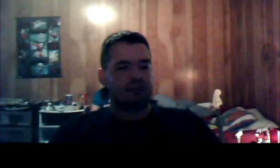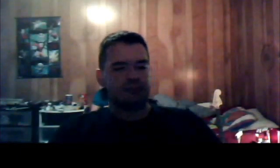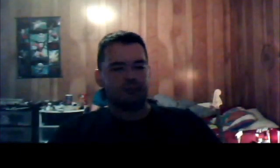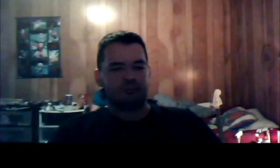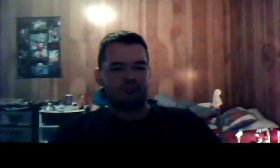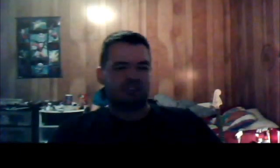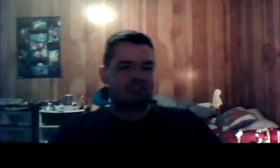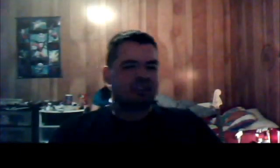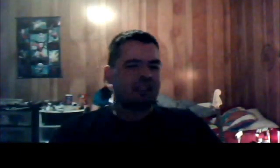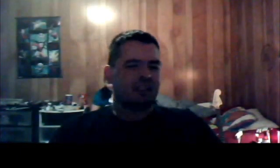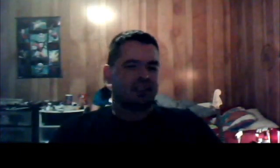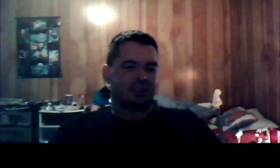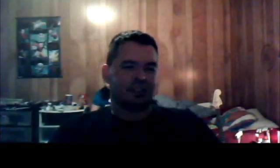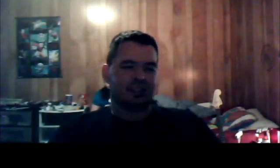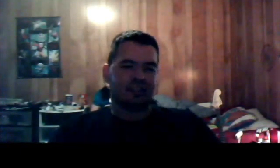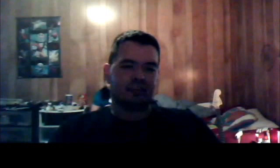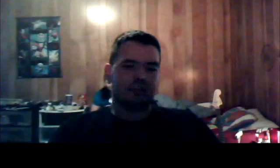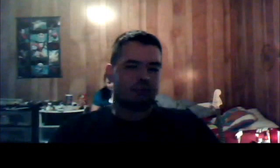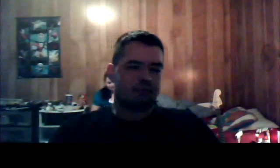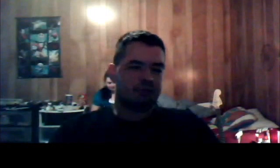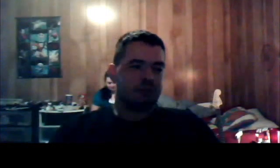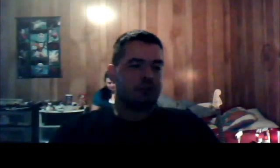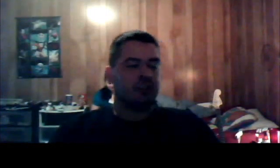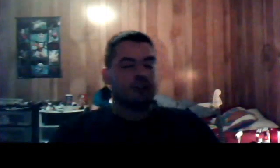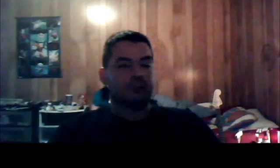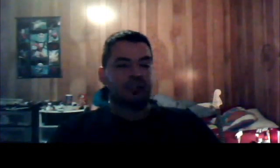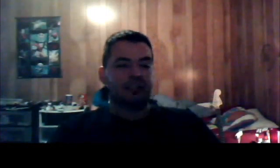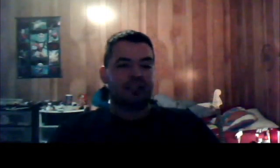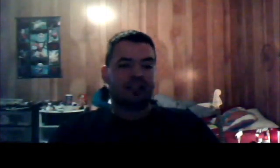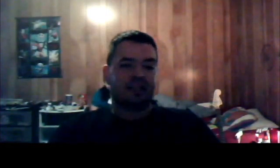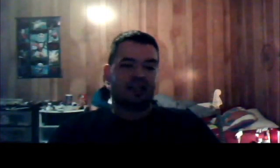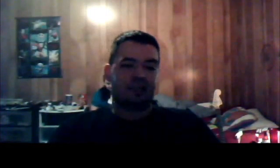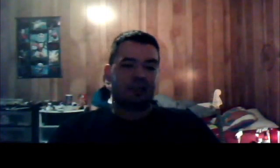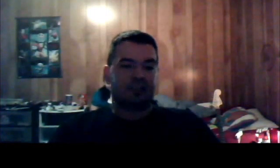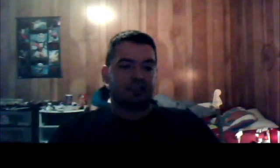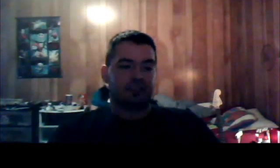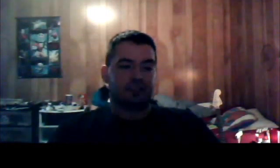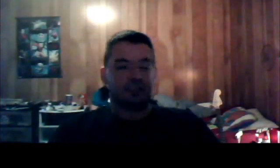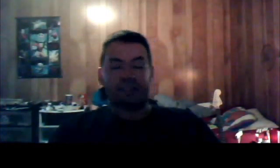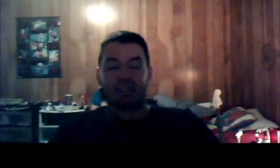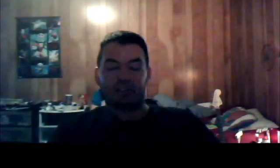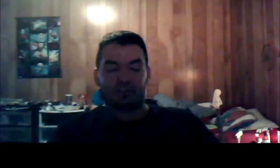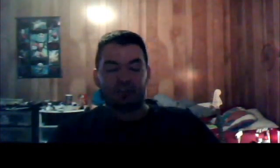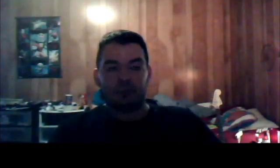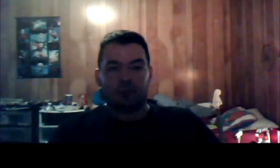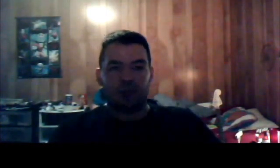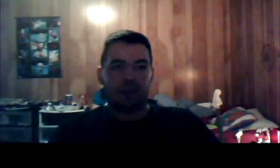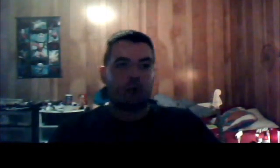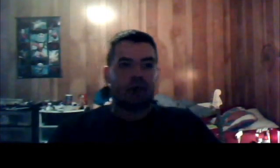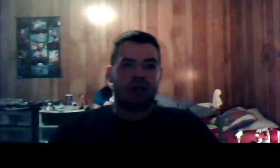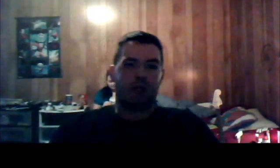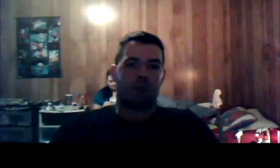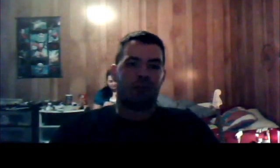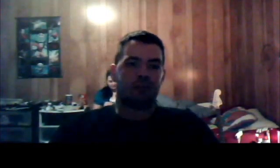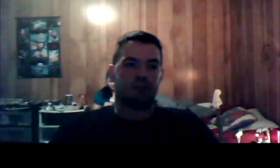It got kind of lackluster reviews. But then again, not everything can be the Catcher in the Rye or Hellraiser